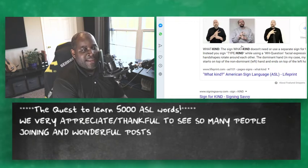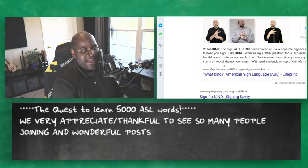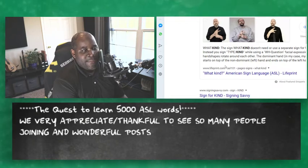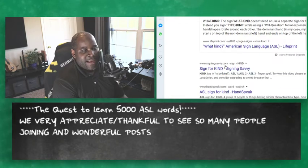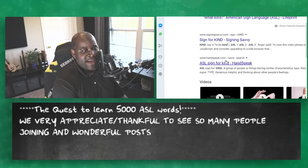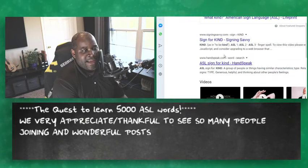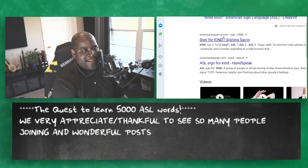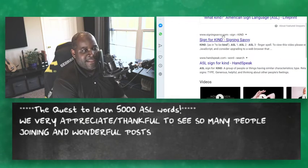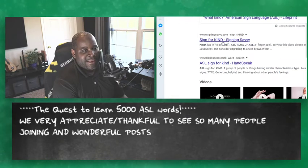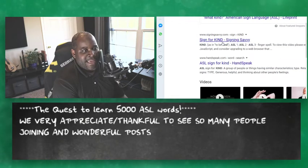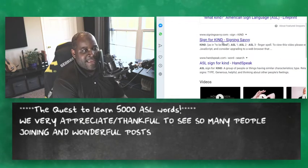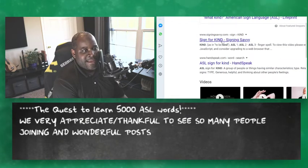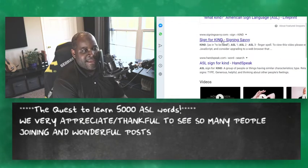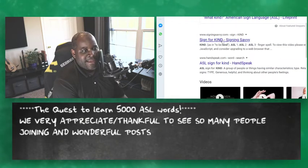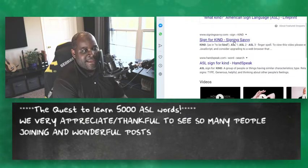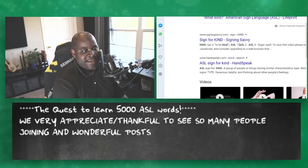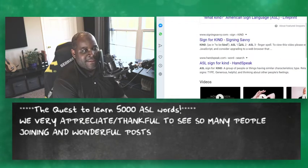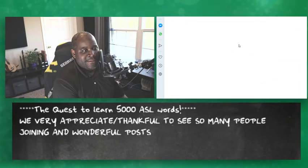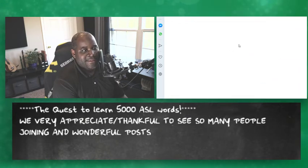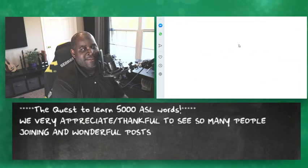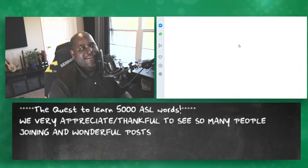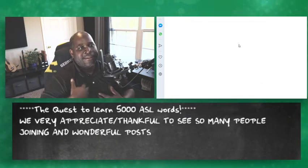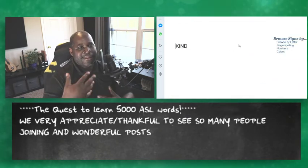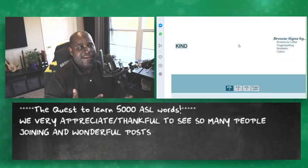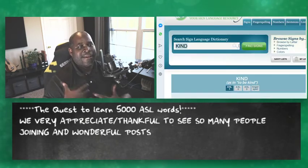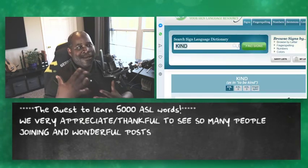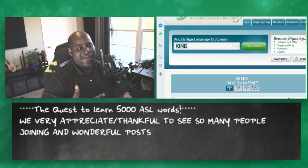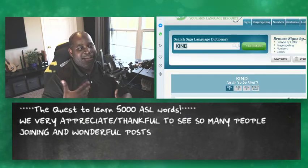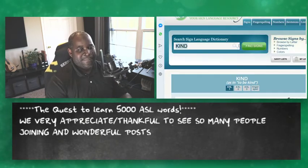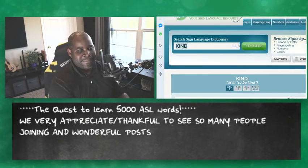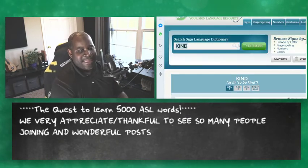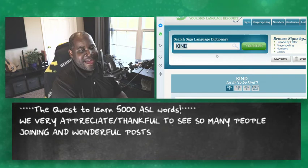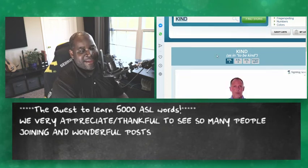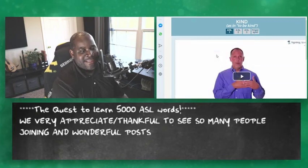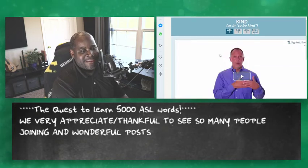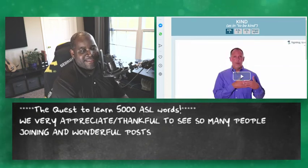I meant kind as in like uh um yeah this